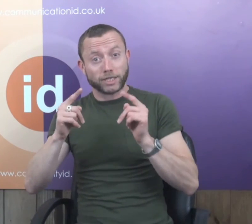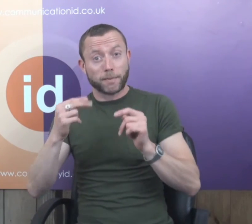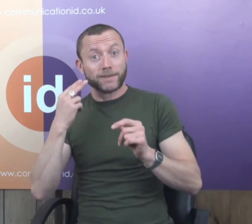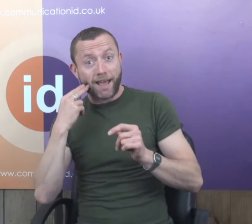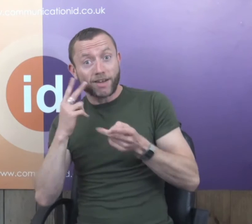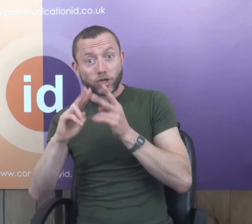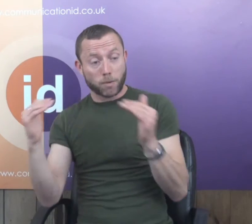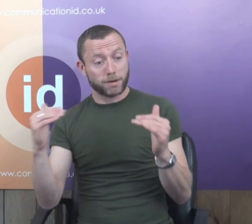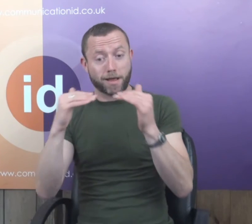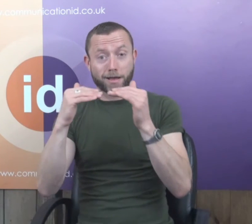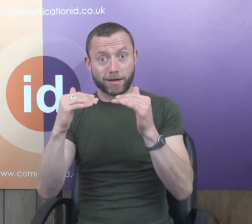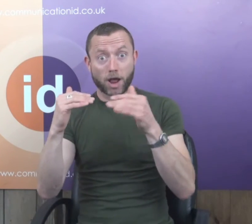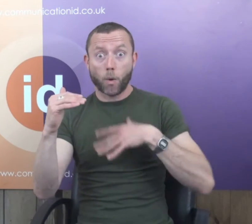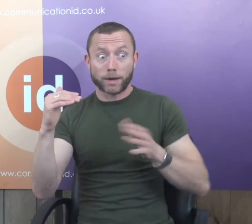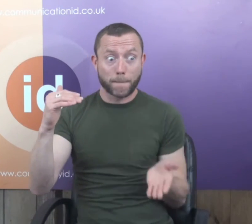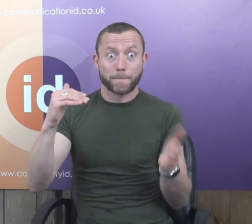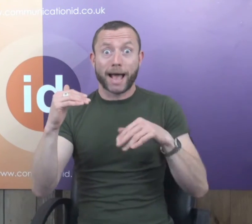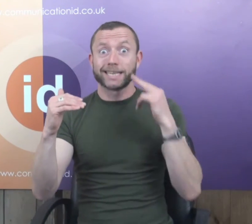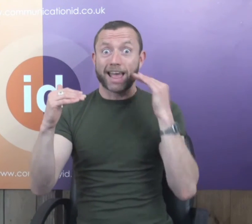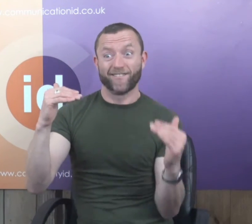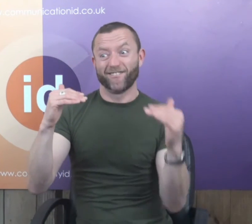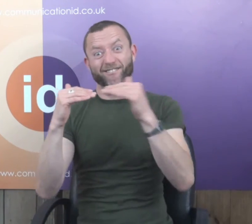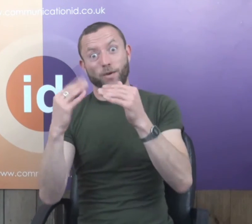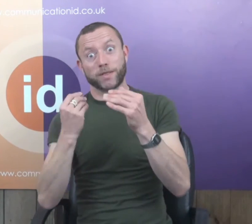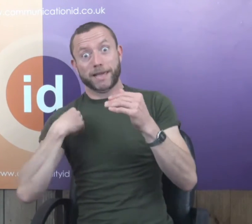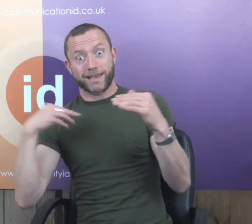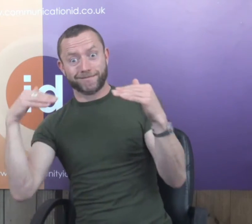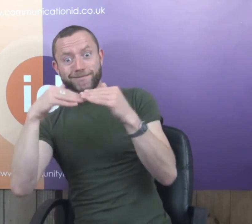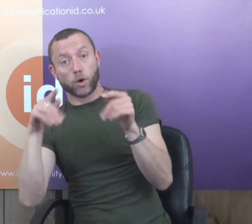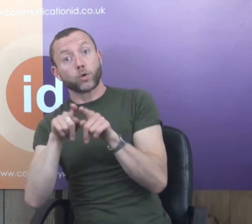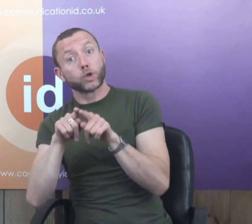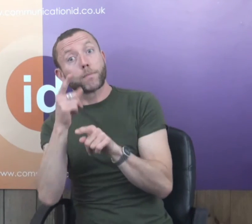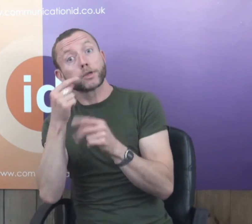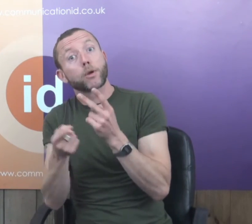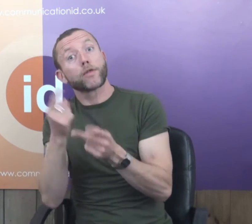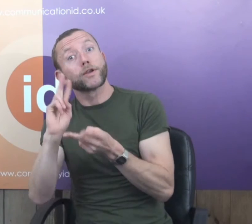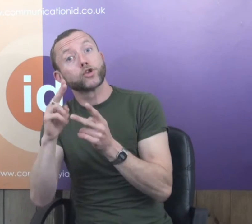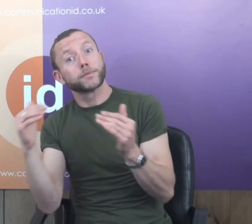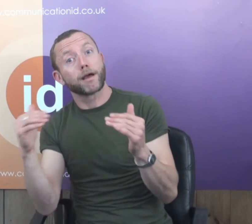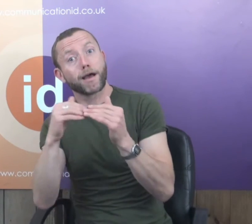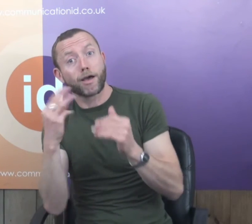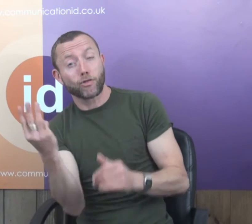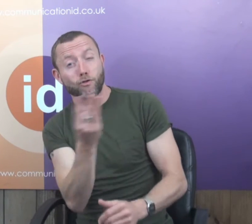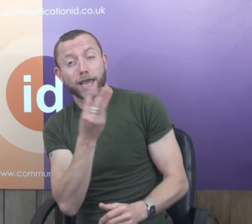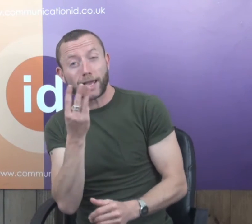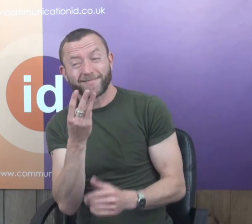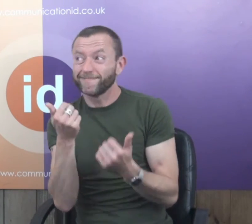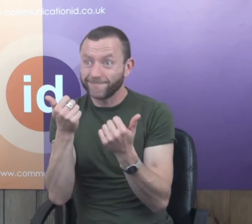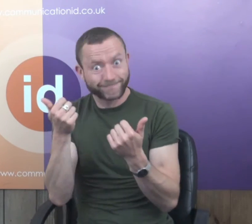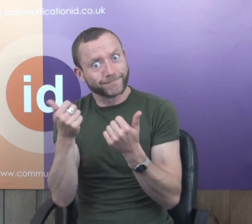equal partnership of an interpreter and a deaf person coming together and I'd like to get back to that and also the